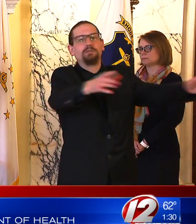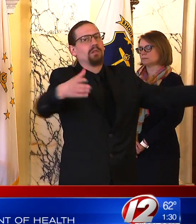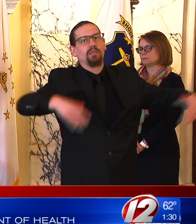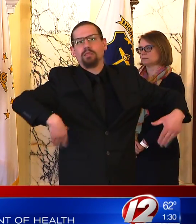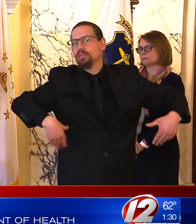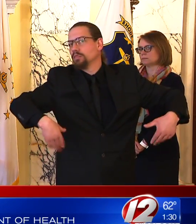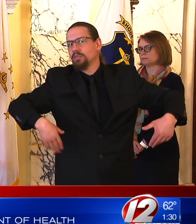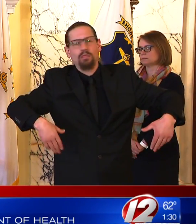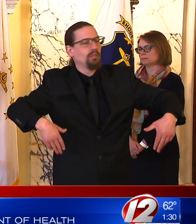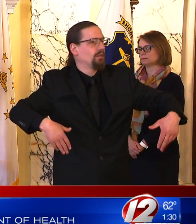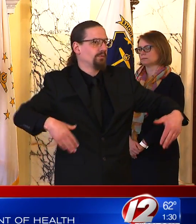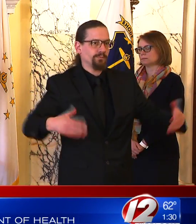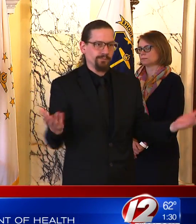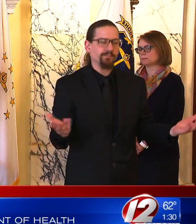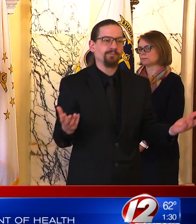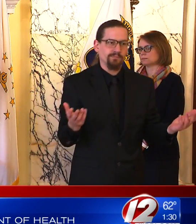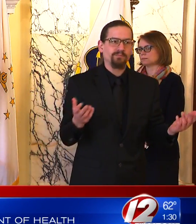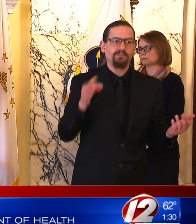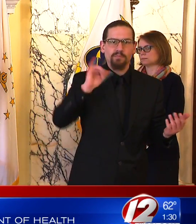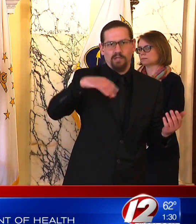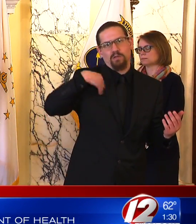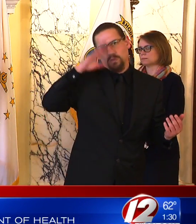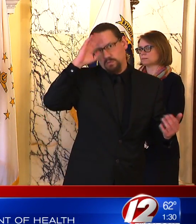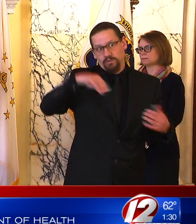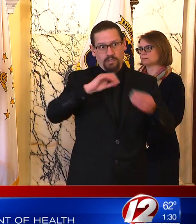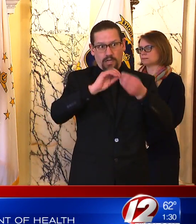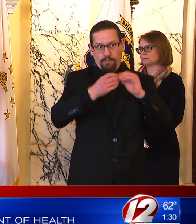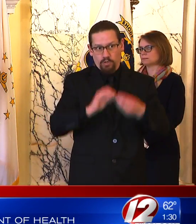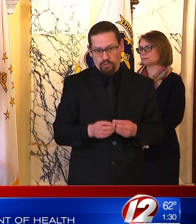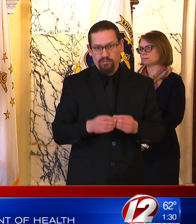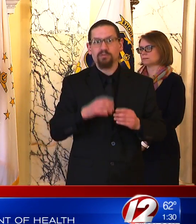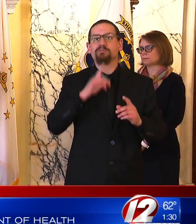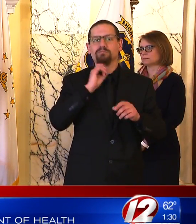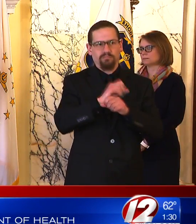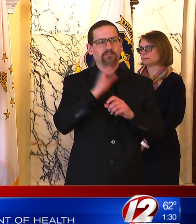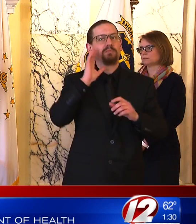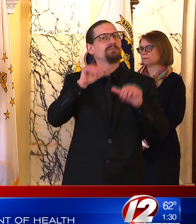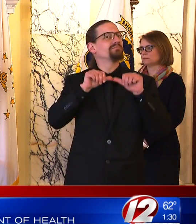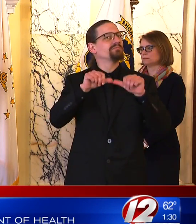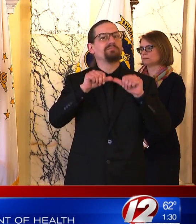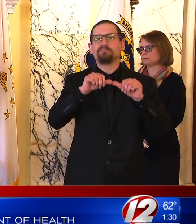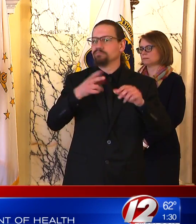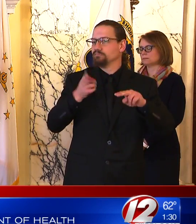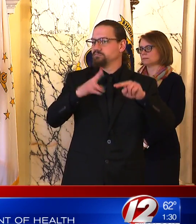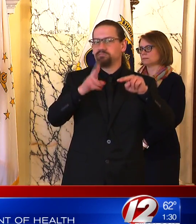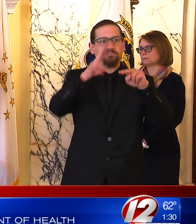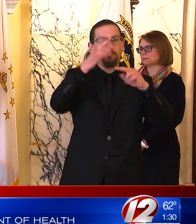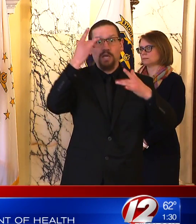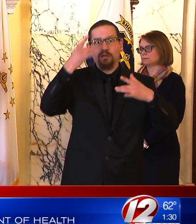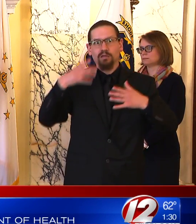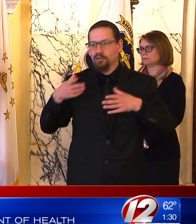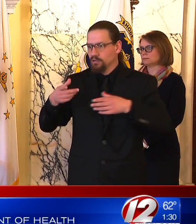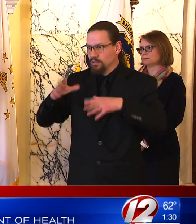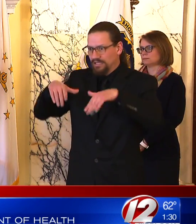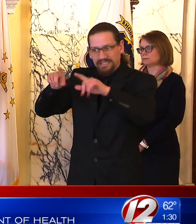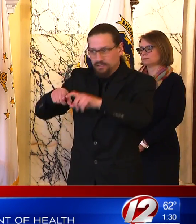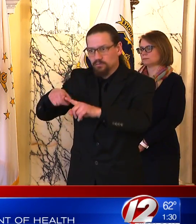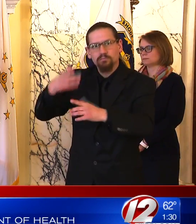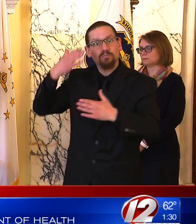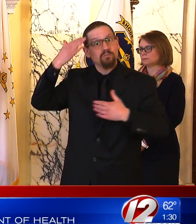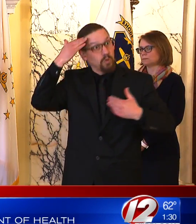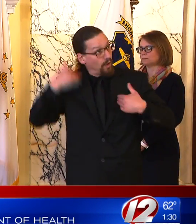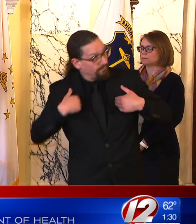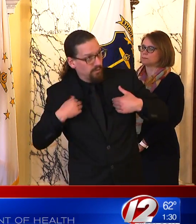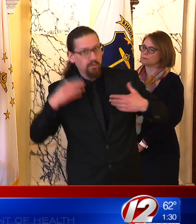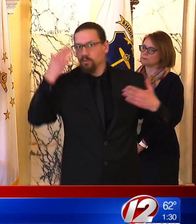in your community and you see a basketball game that's going on in that community, stop by. Do something